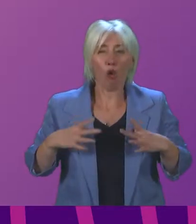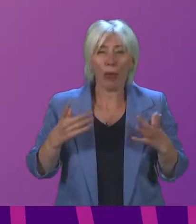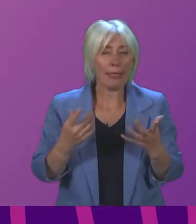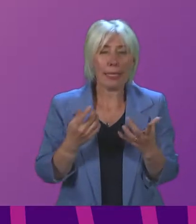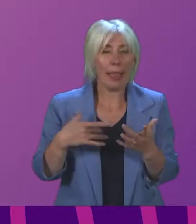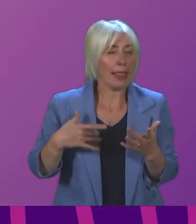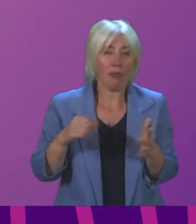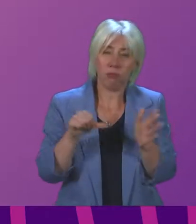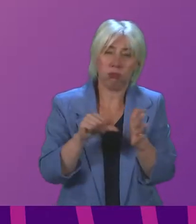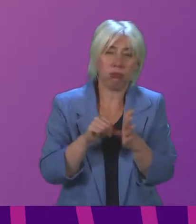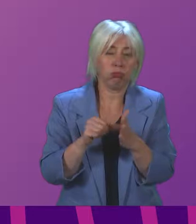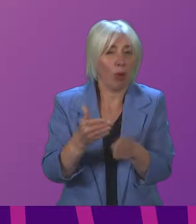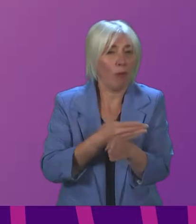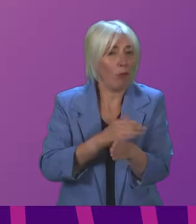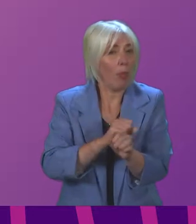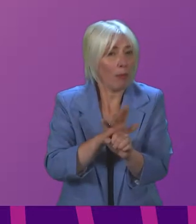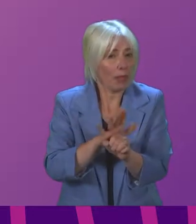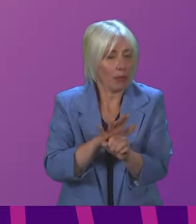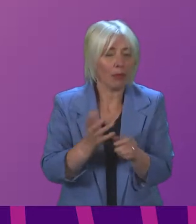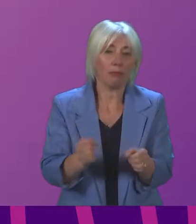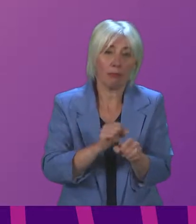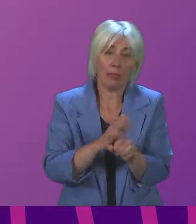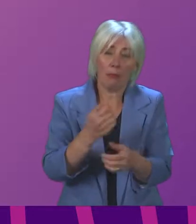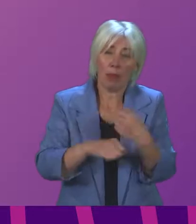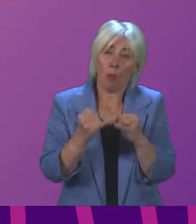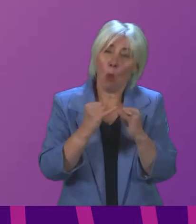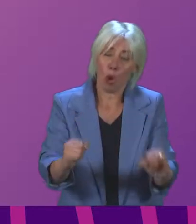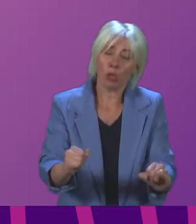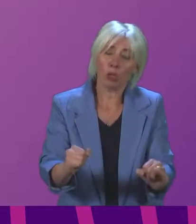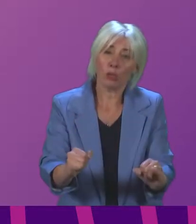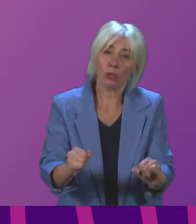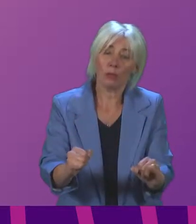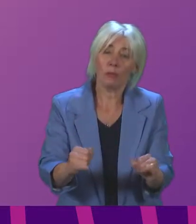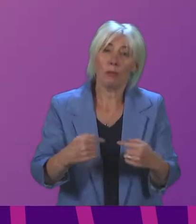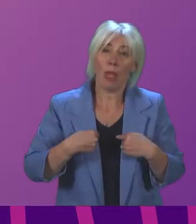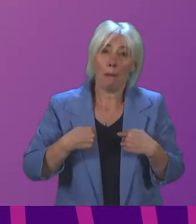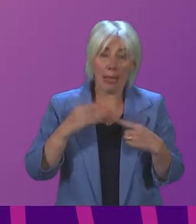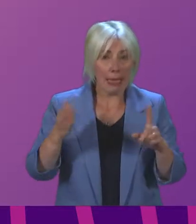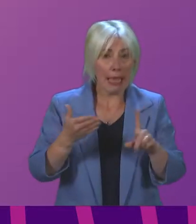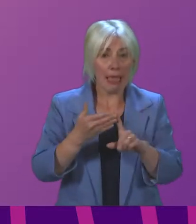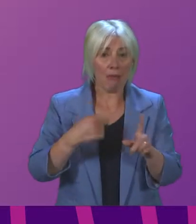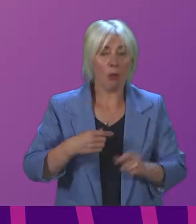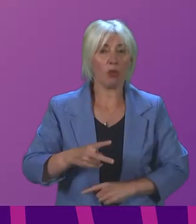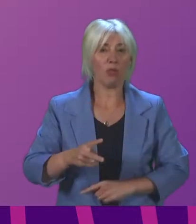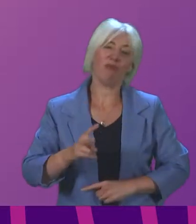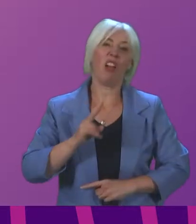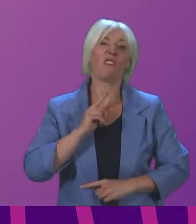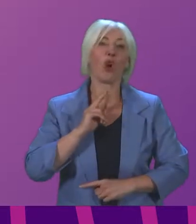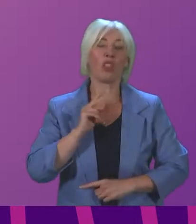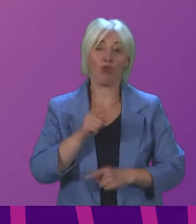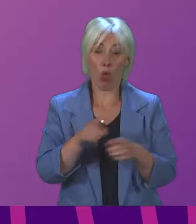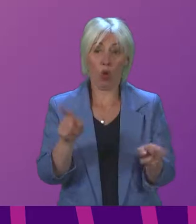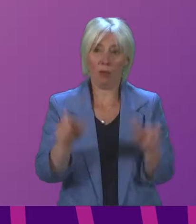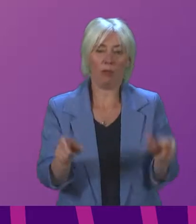hard before the pandemic, but the pandemic has made things worse. Deputy Poseidon Officer, I've made it my mission to be a voice for the people who've been left behind